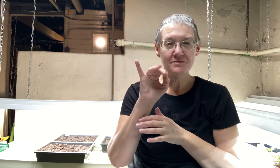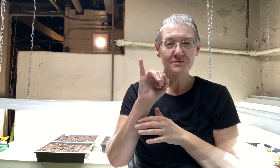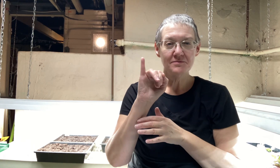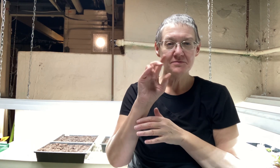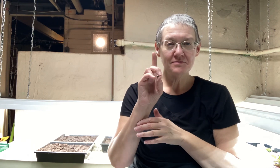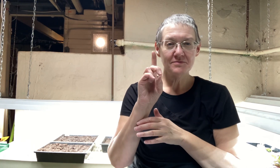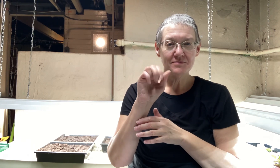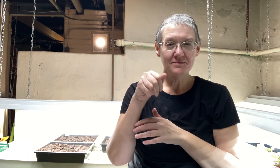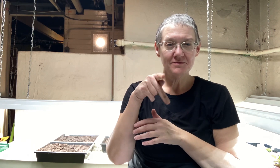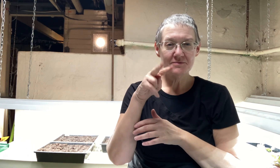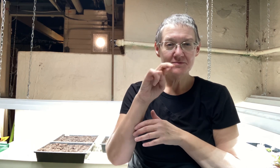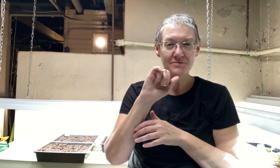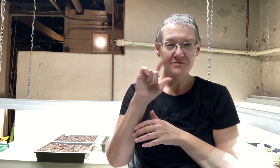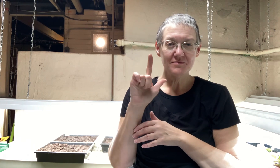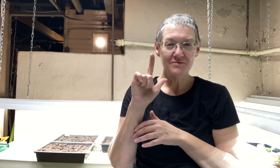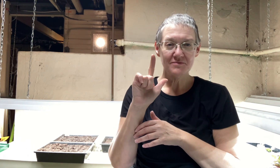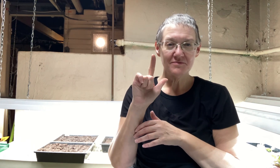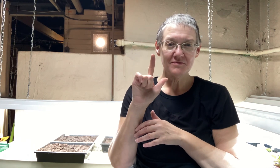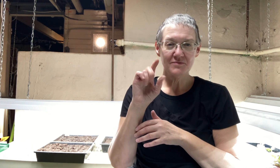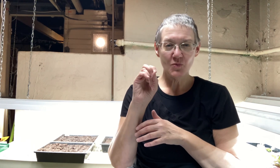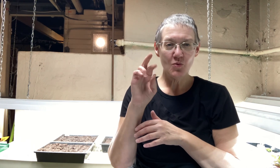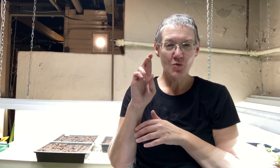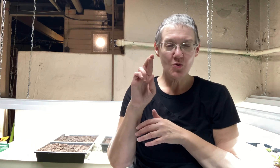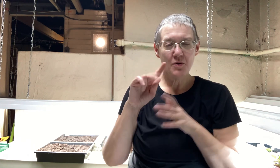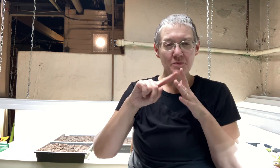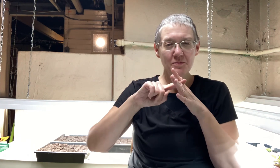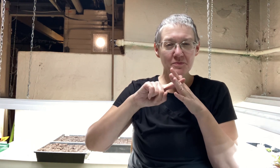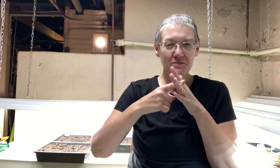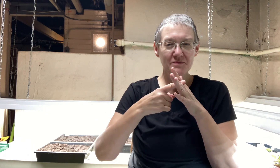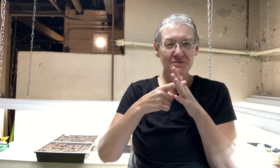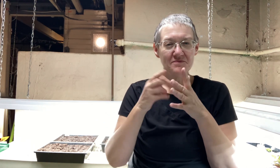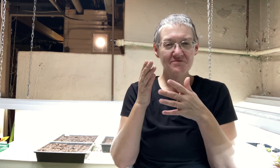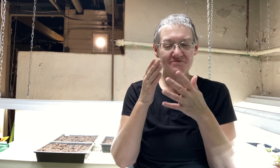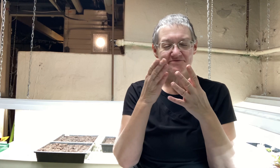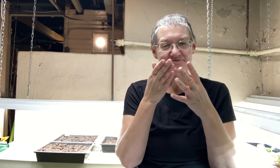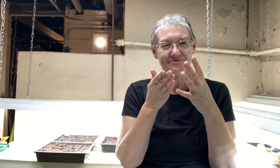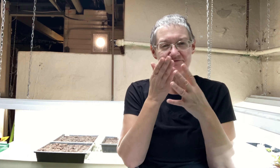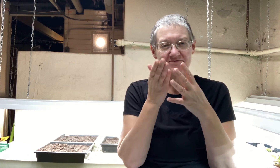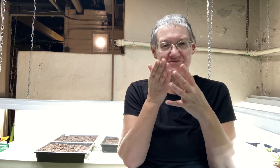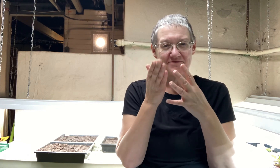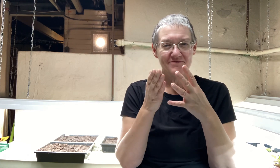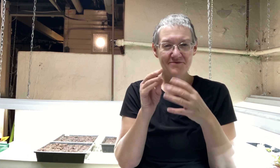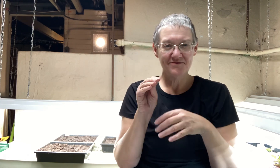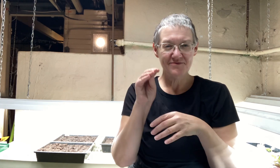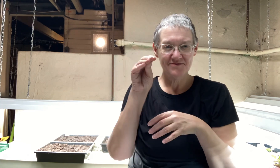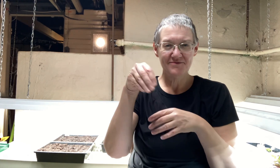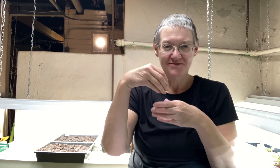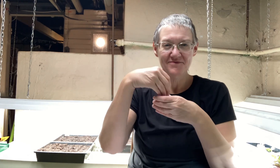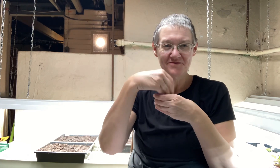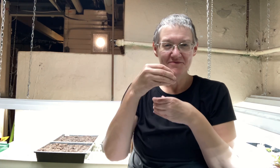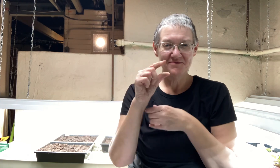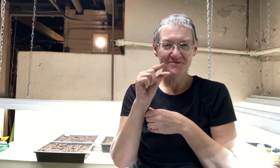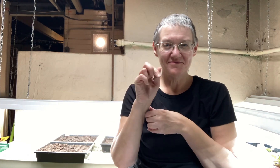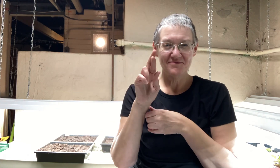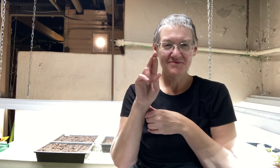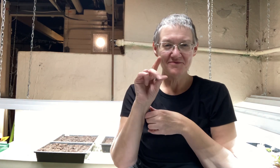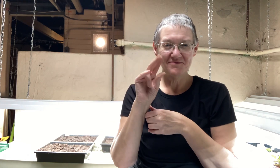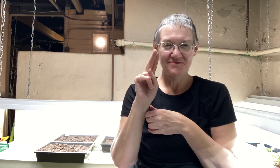so mid-april or well somewhere between early and mid-april we'll plant them out in the